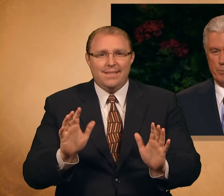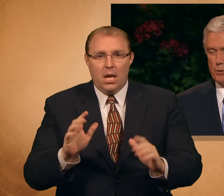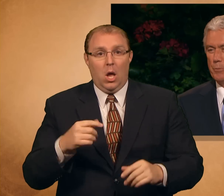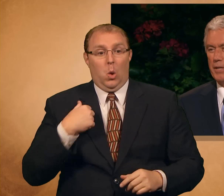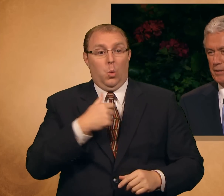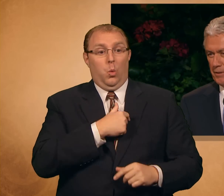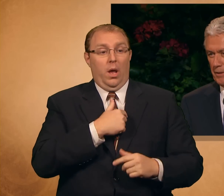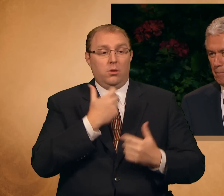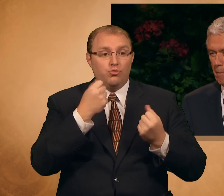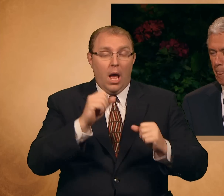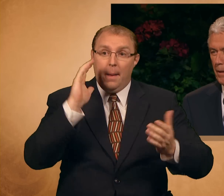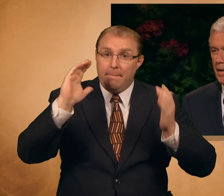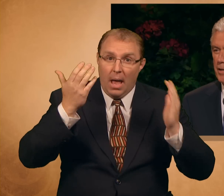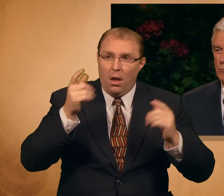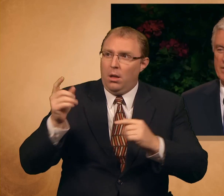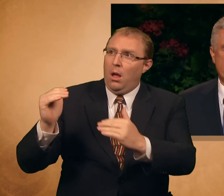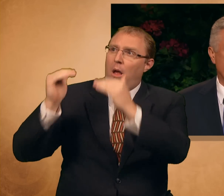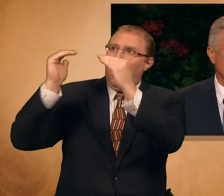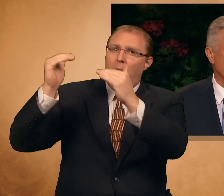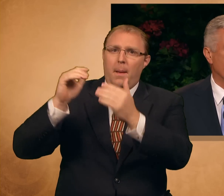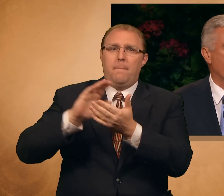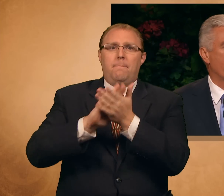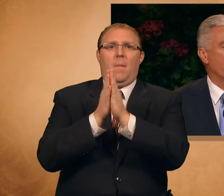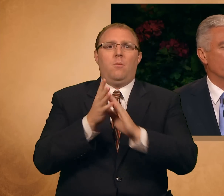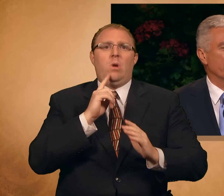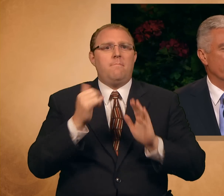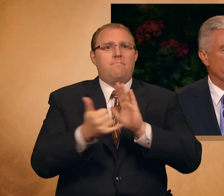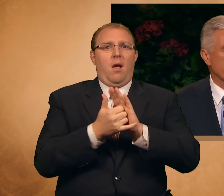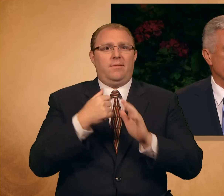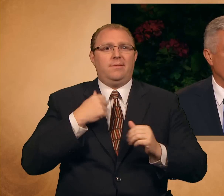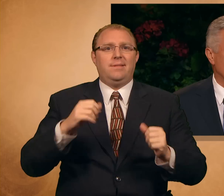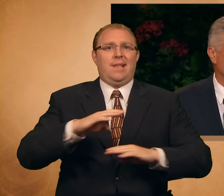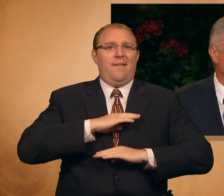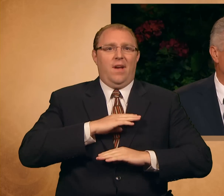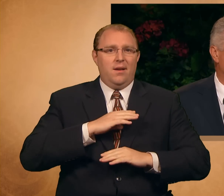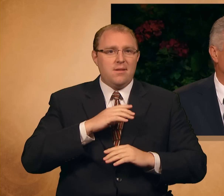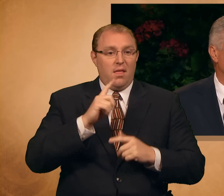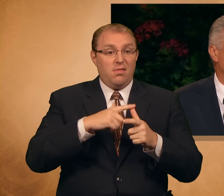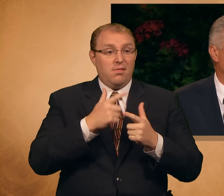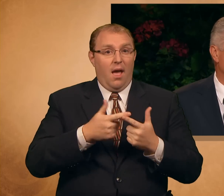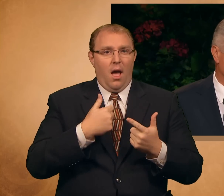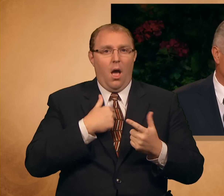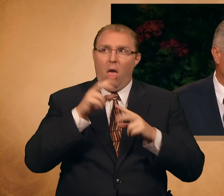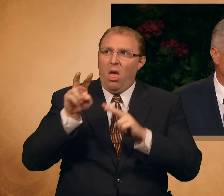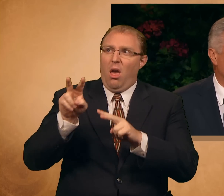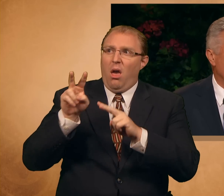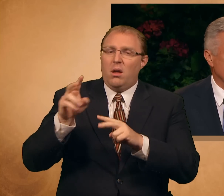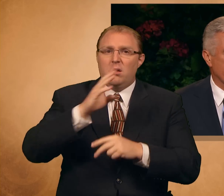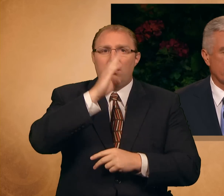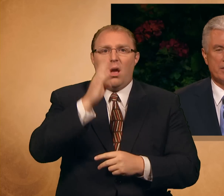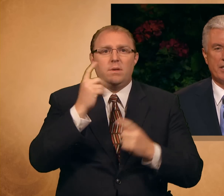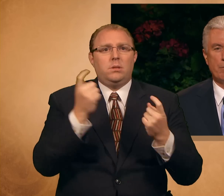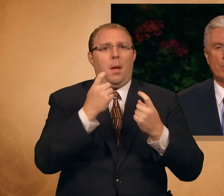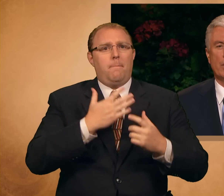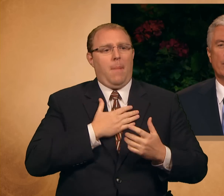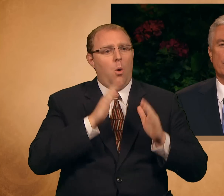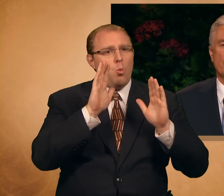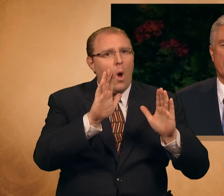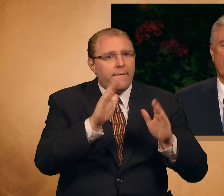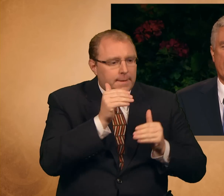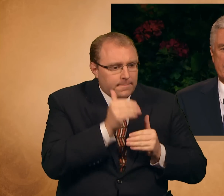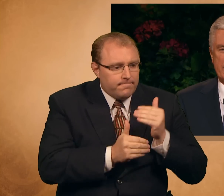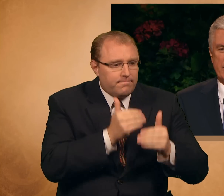impossible to meet. As a result, we never celebrate our good efforts because they seem